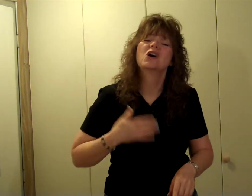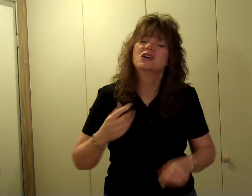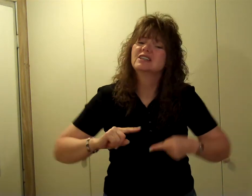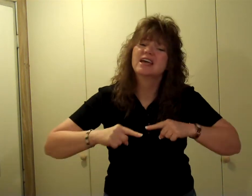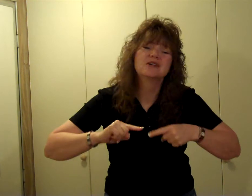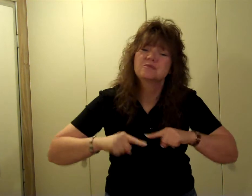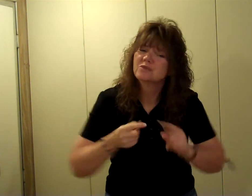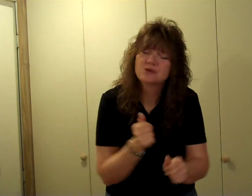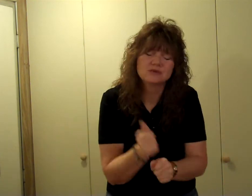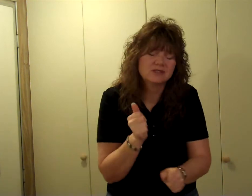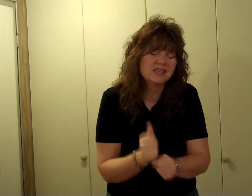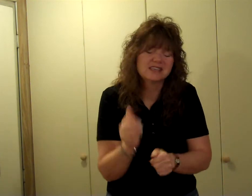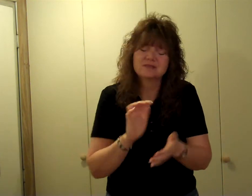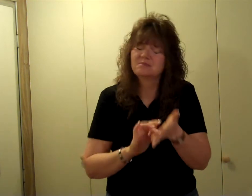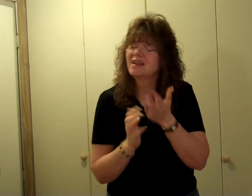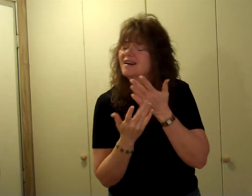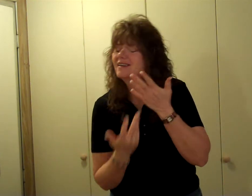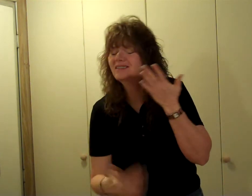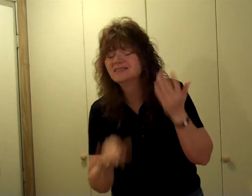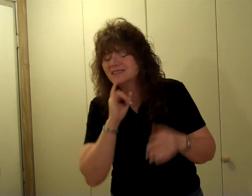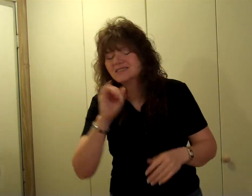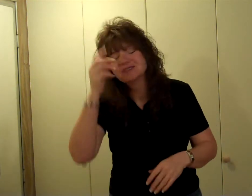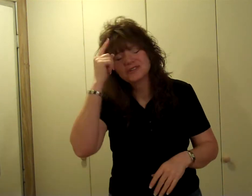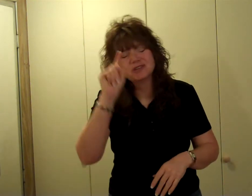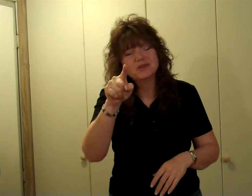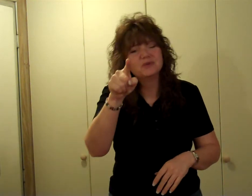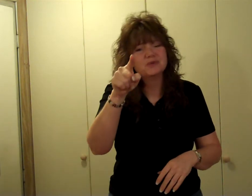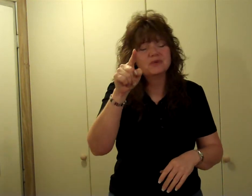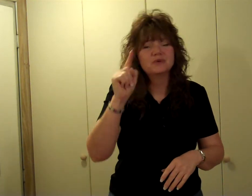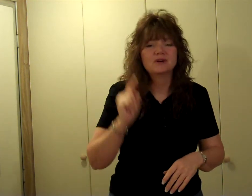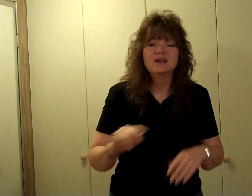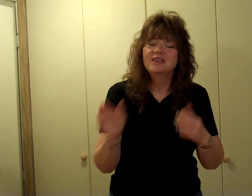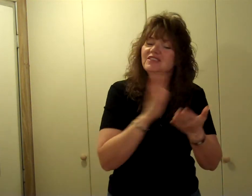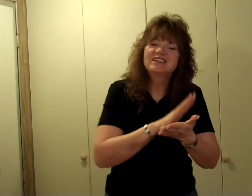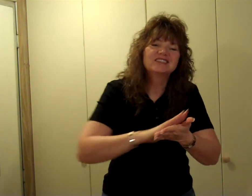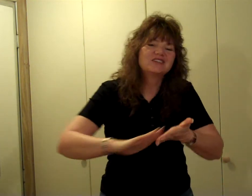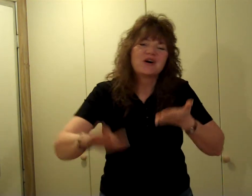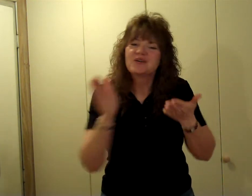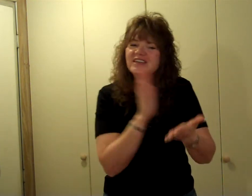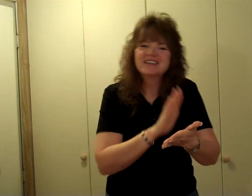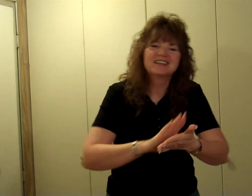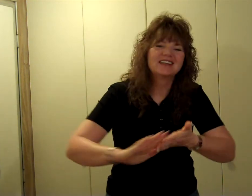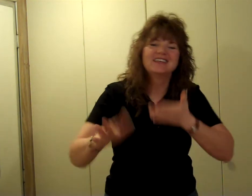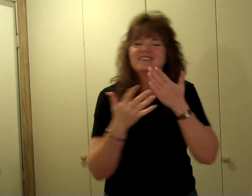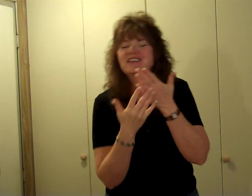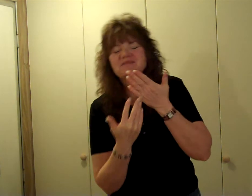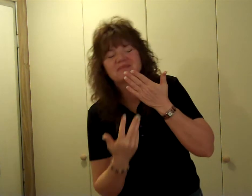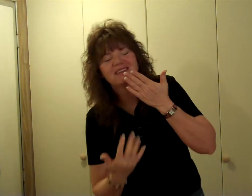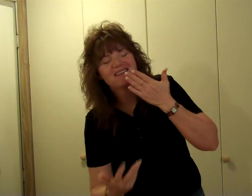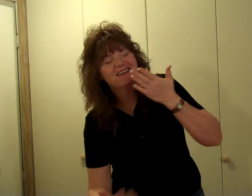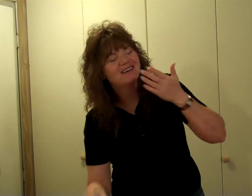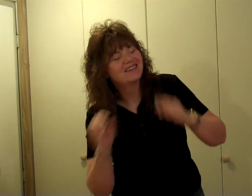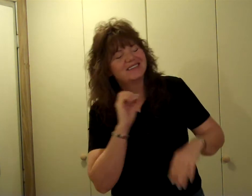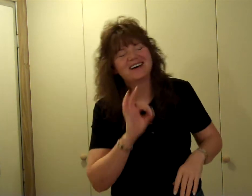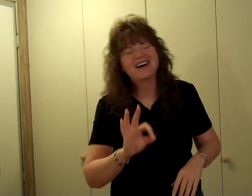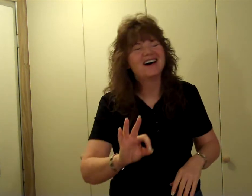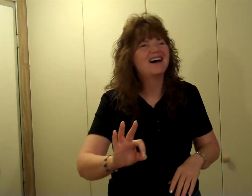hurt and abused, this blood is for you. The atoning cleansing blood of